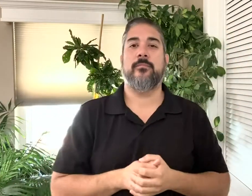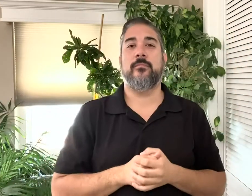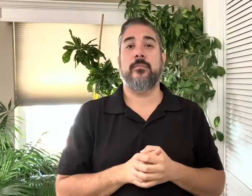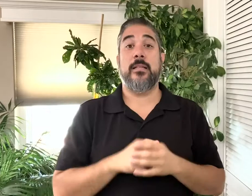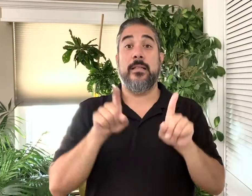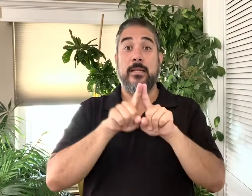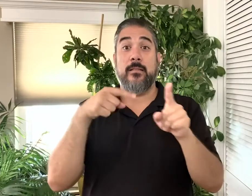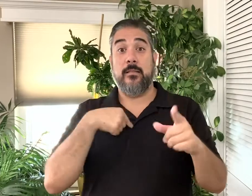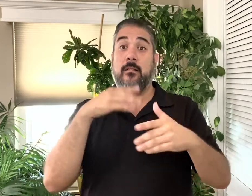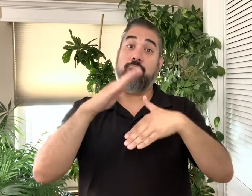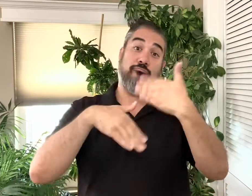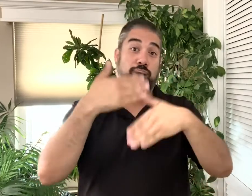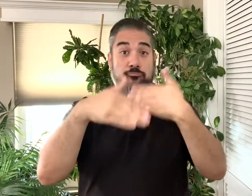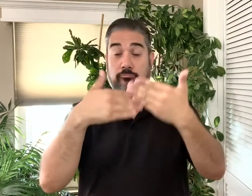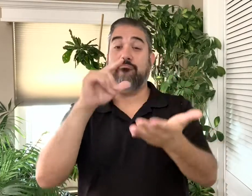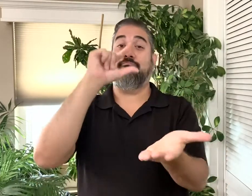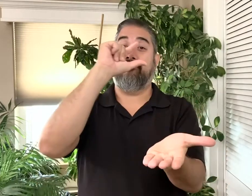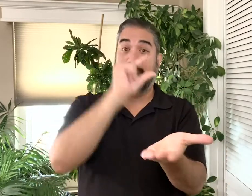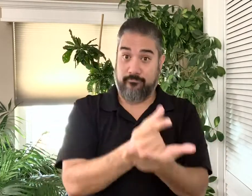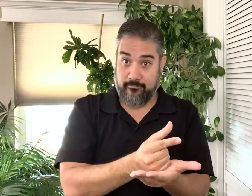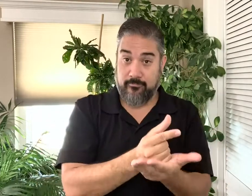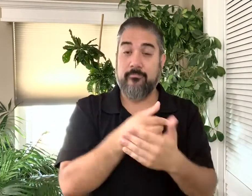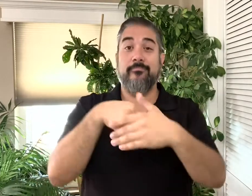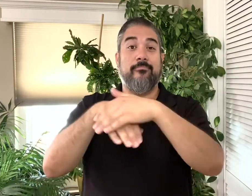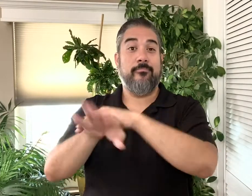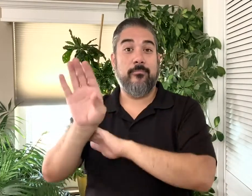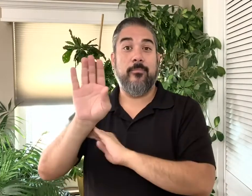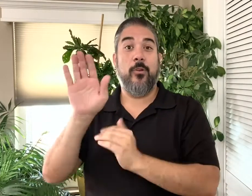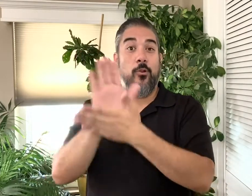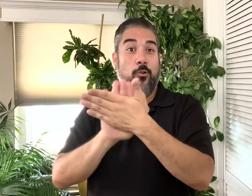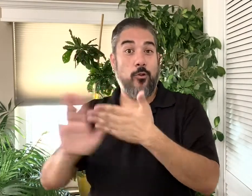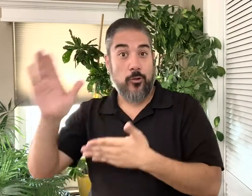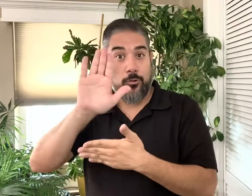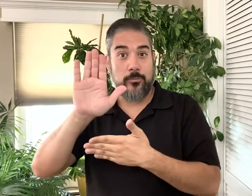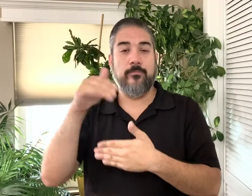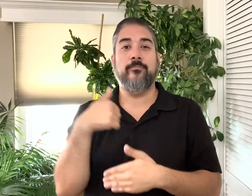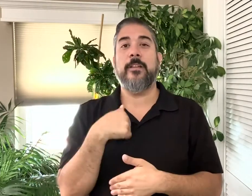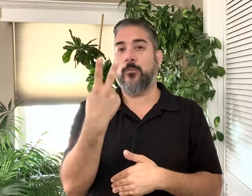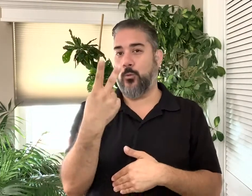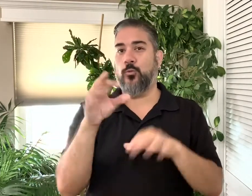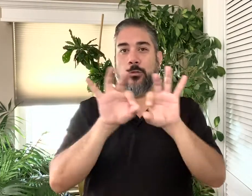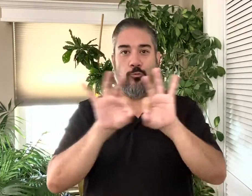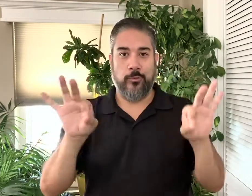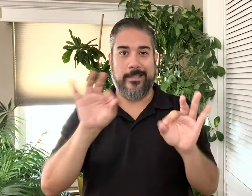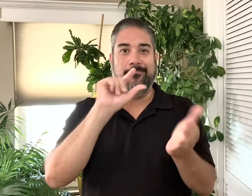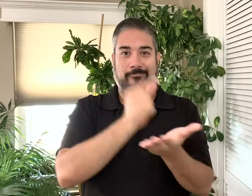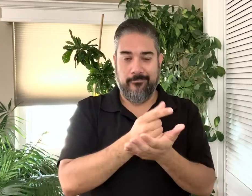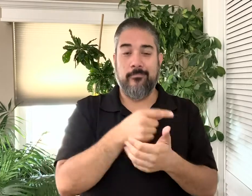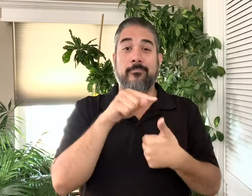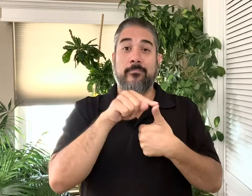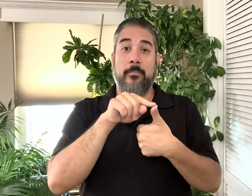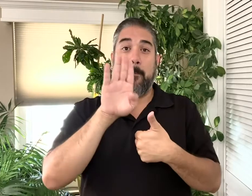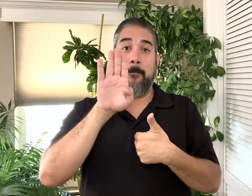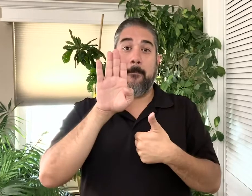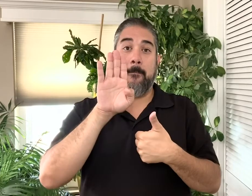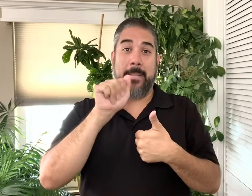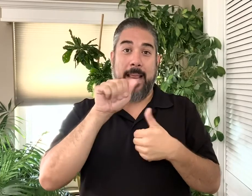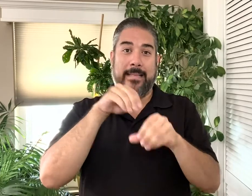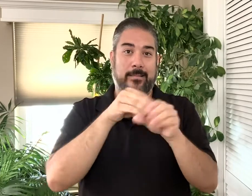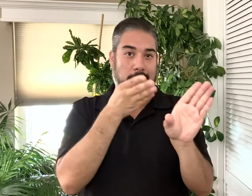the same and I could be a part of a lot of different things. After graduating high school, I went on to college. I have two degrees. First,